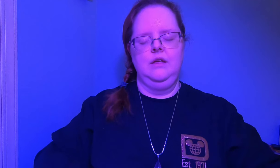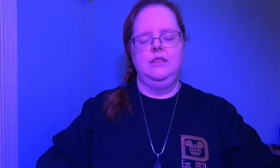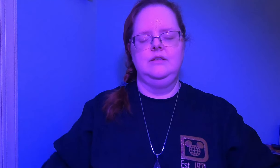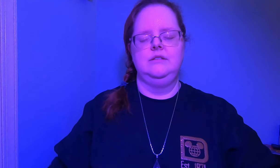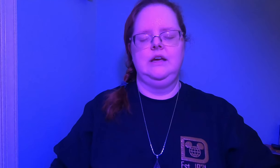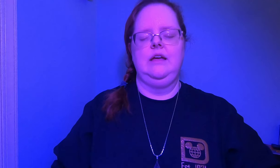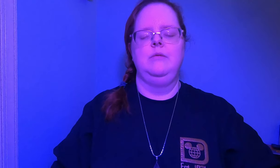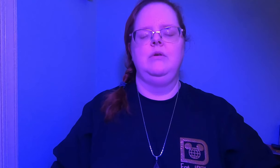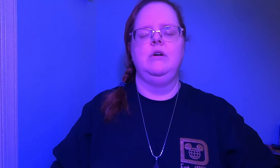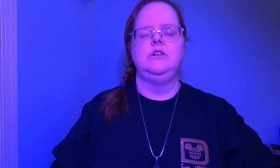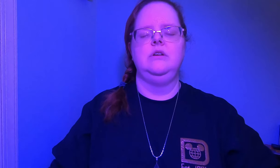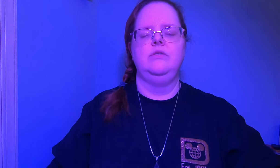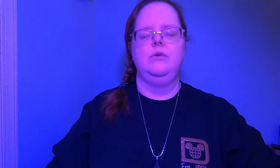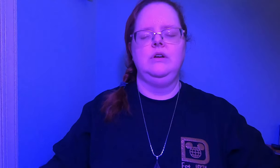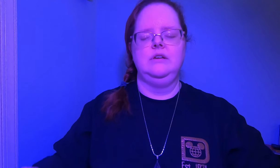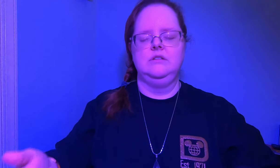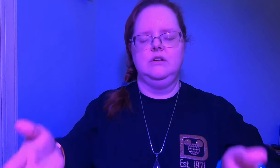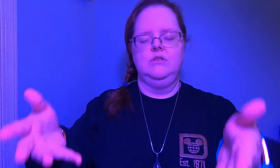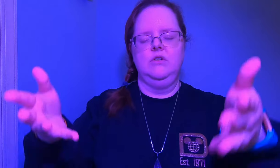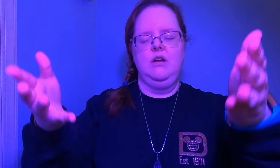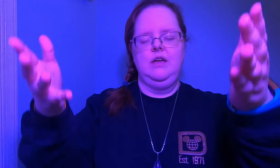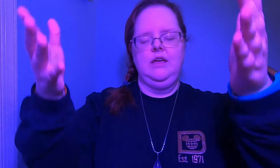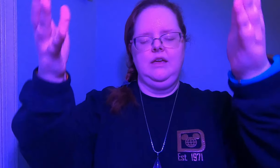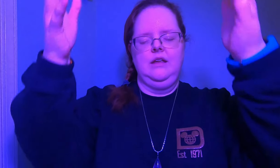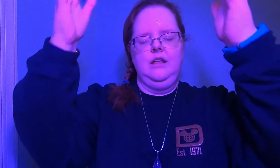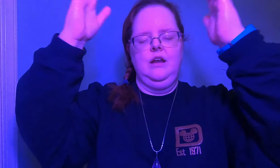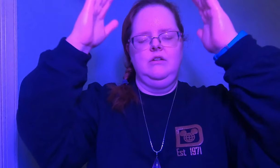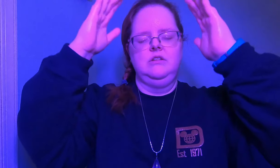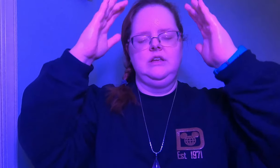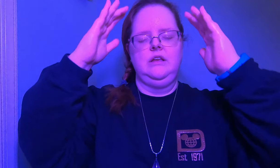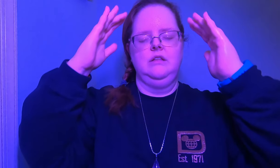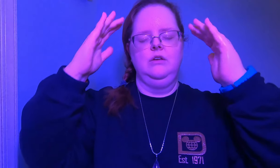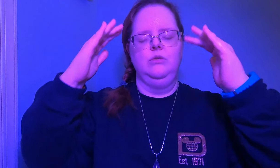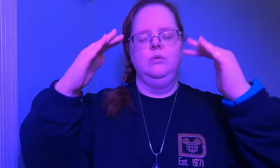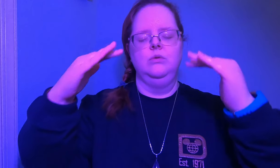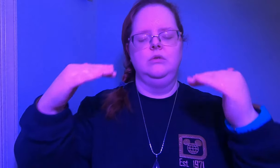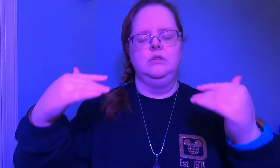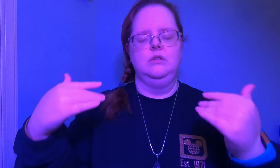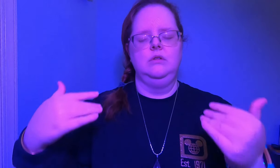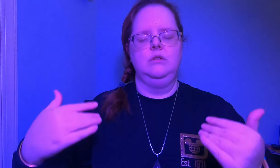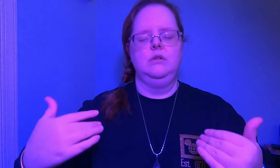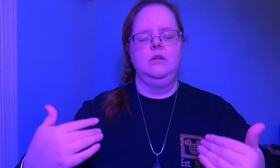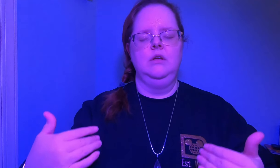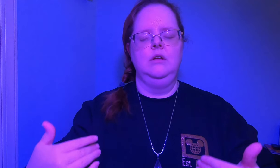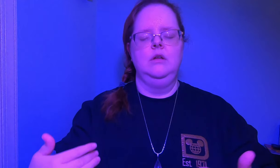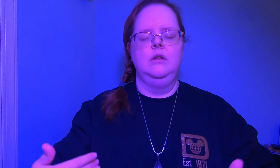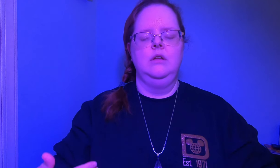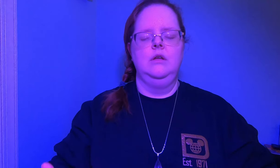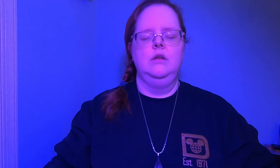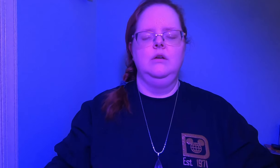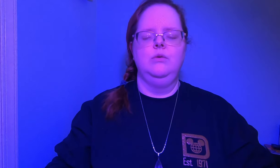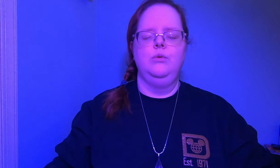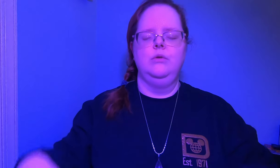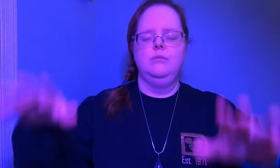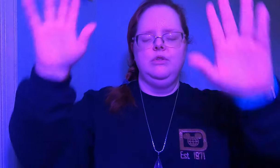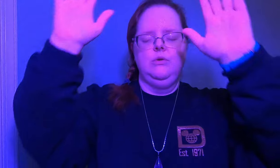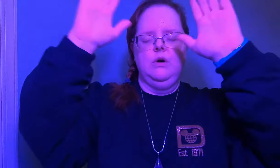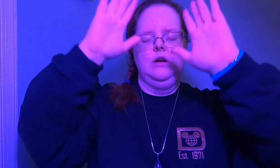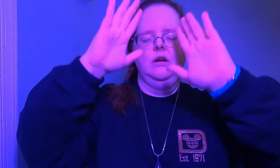this time i want you to focus on drawing in energy like cool cool blue water